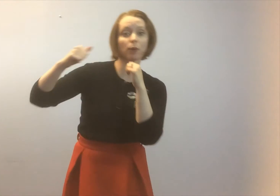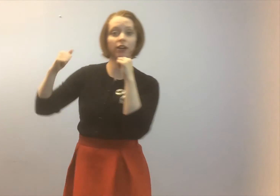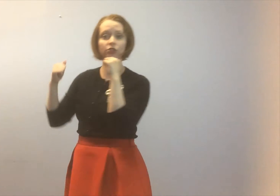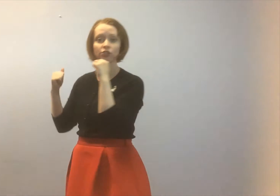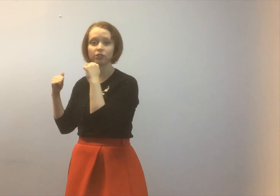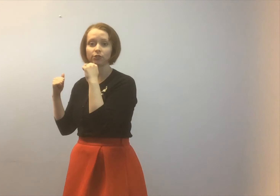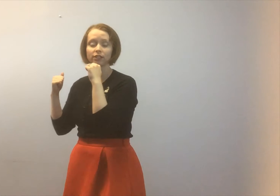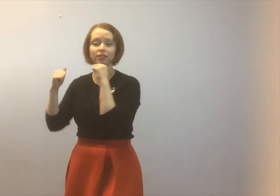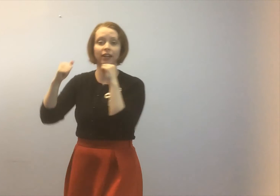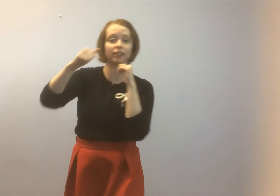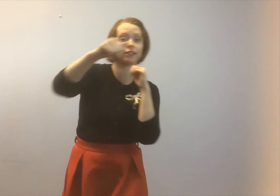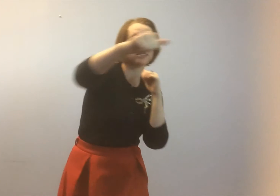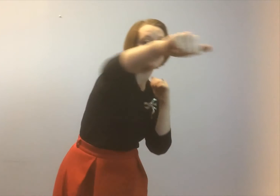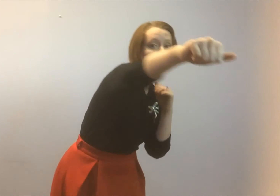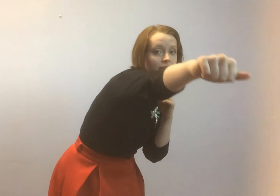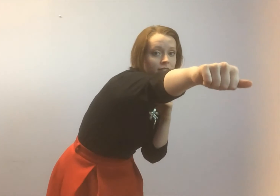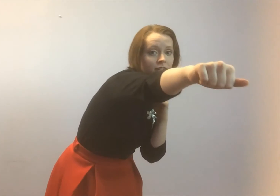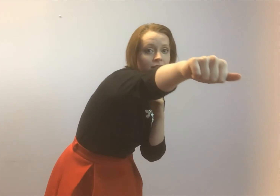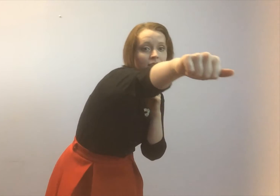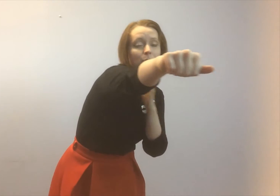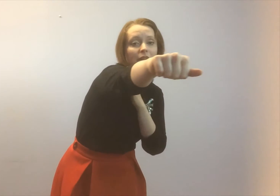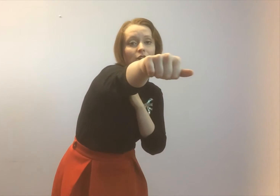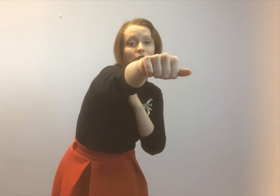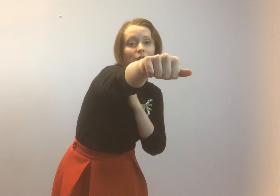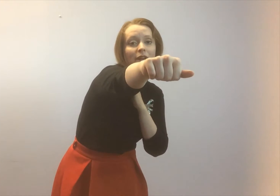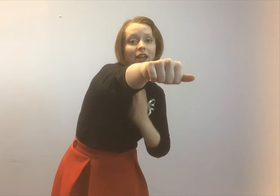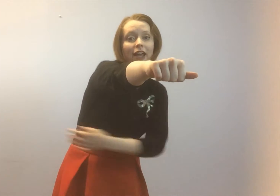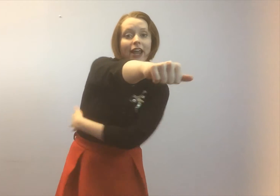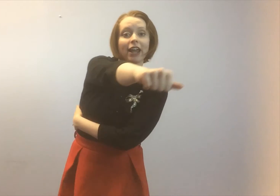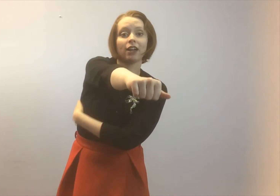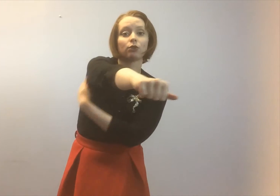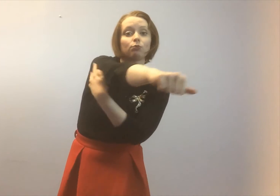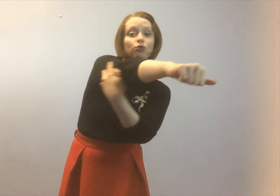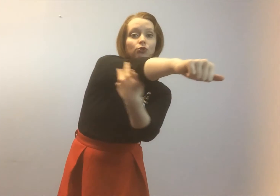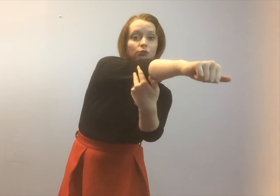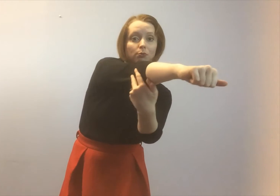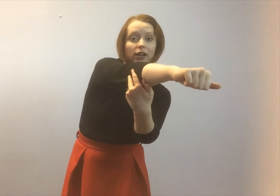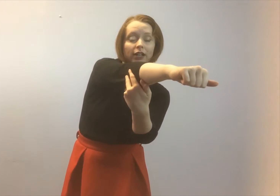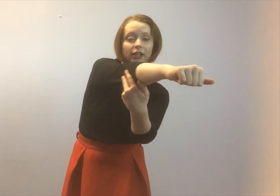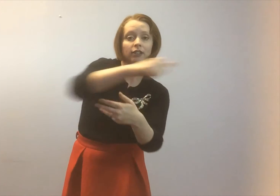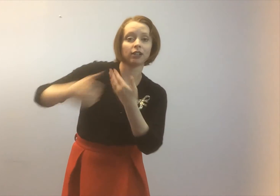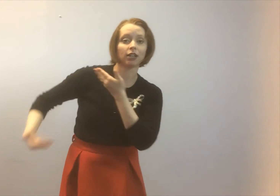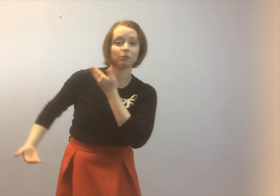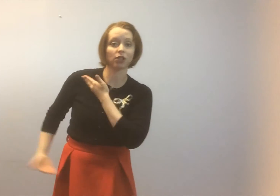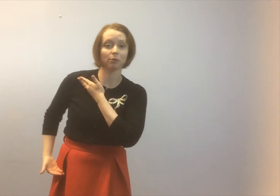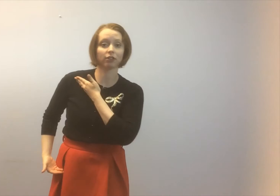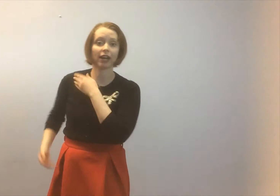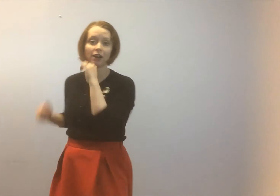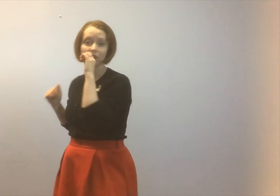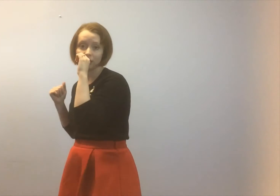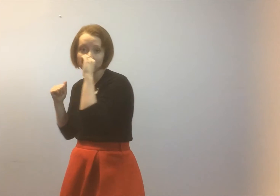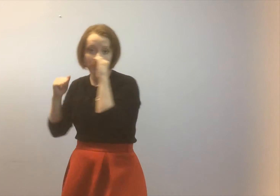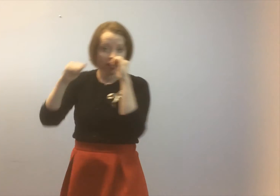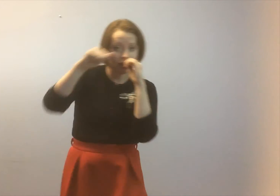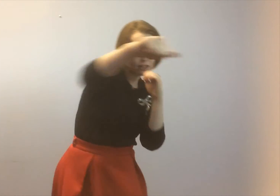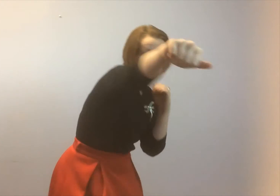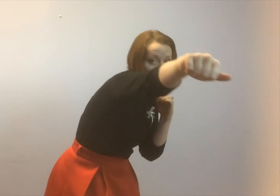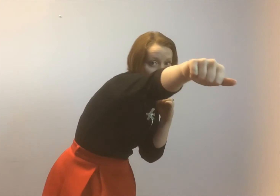punch as you can see I get to extend my arm and move my abdominal cavity at the same